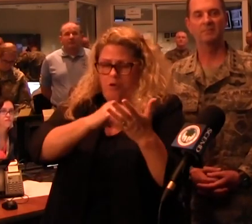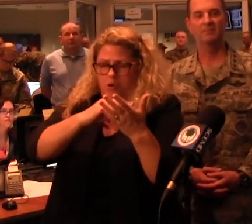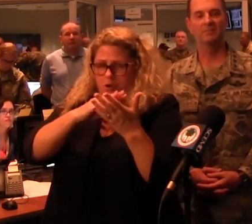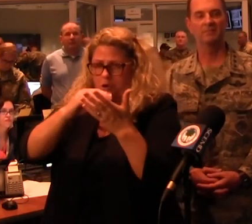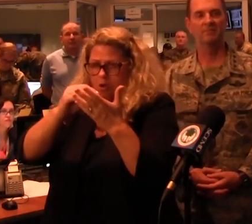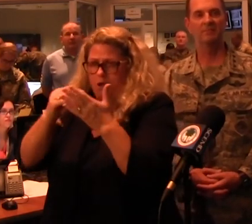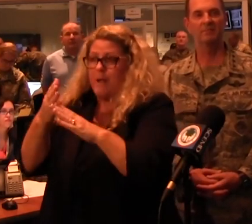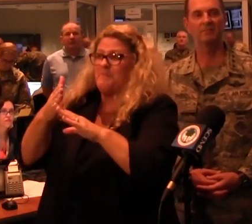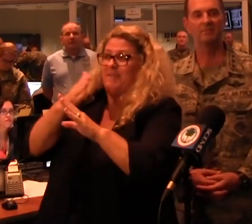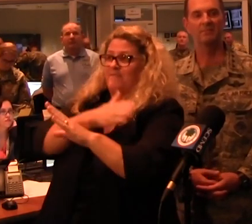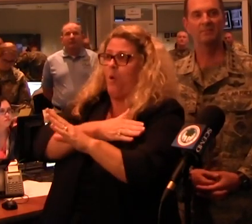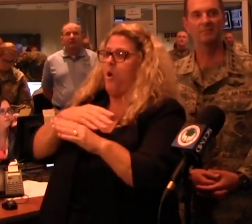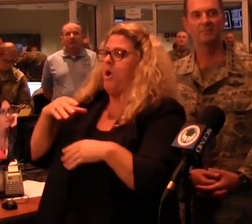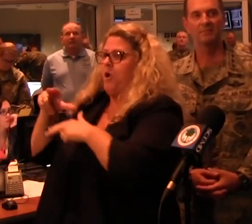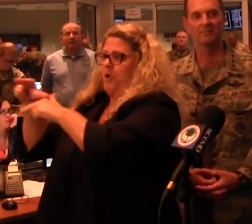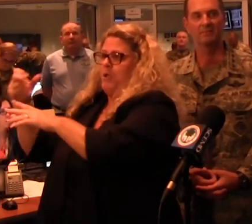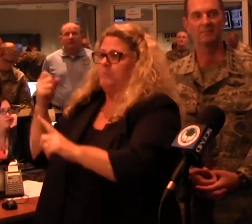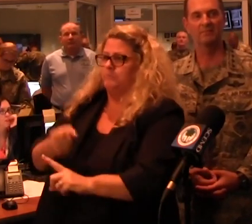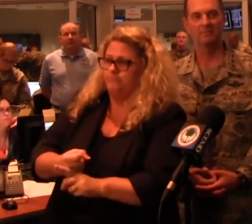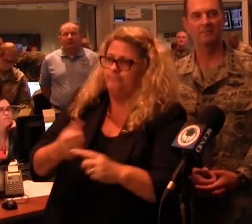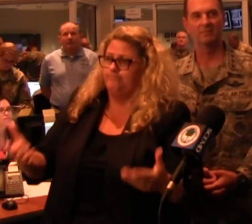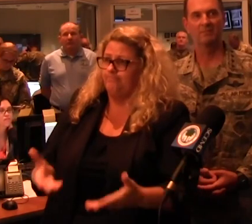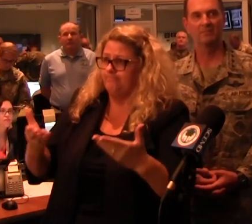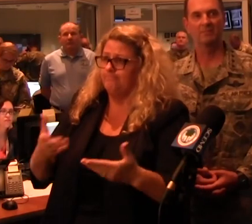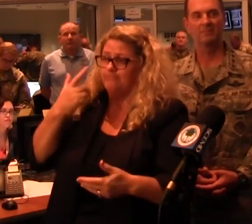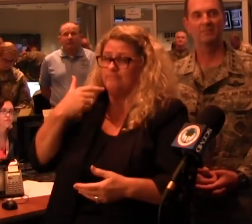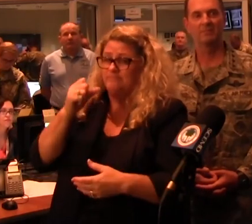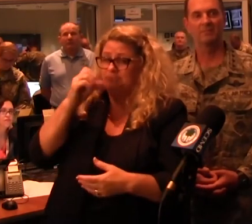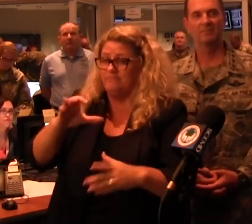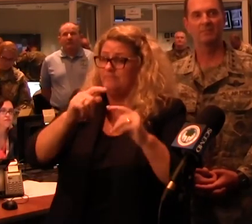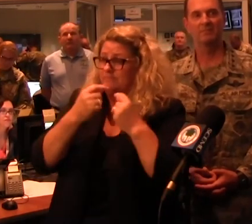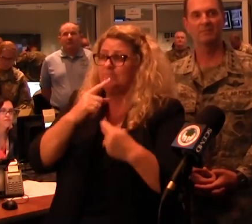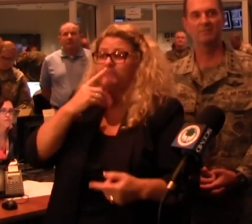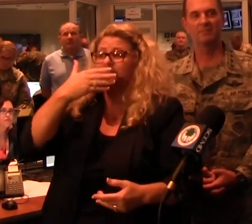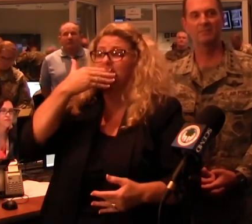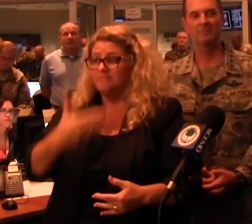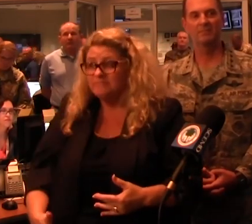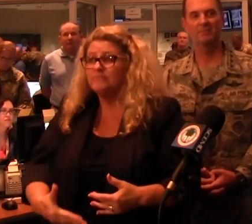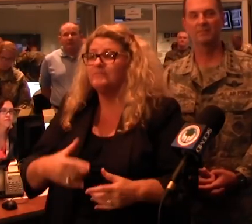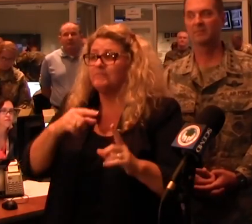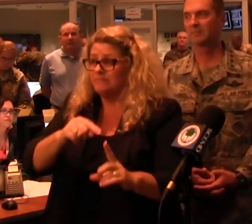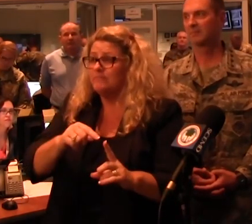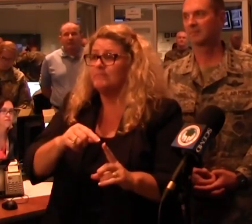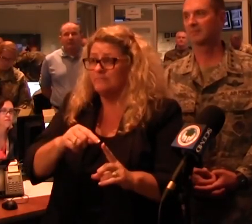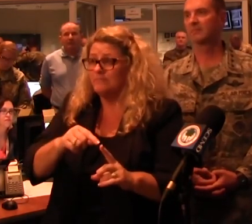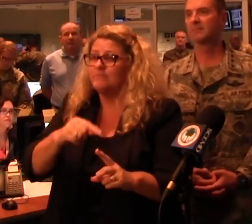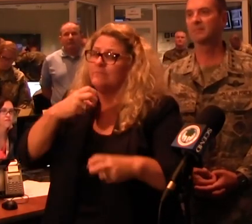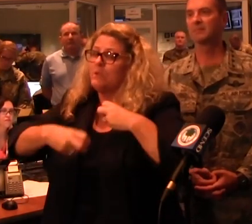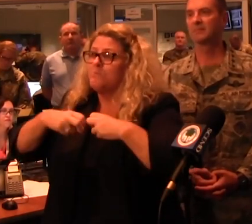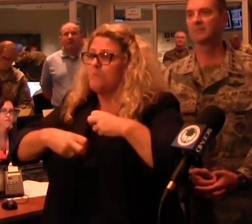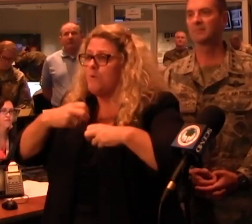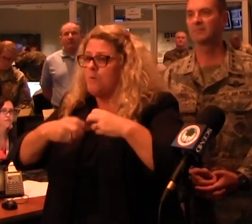of Team South Carolina has been phenomenal. One reason we're not having problems that we've